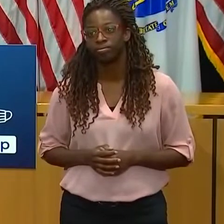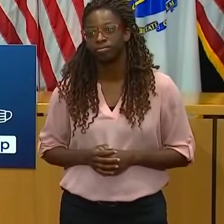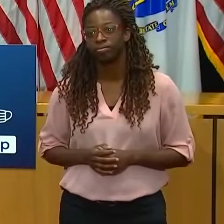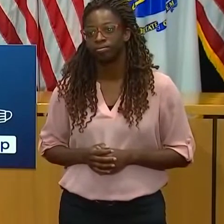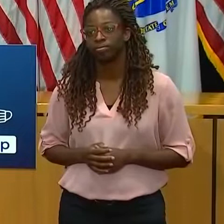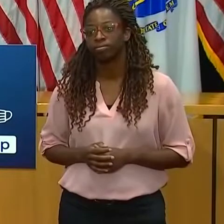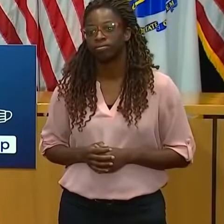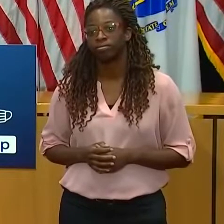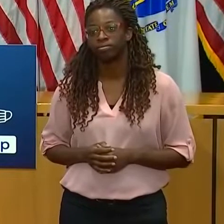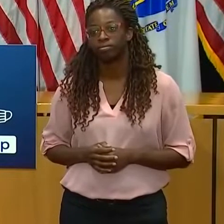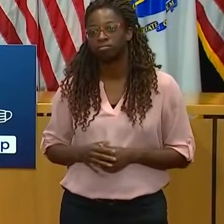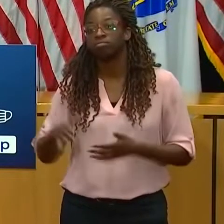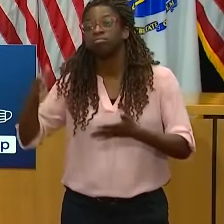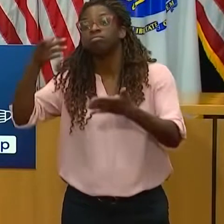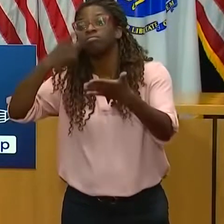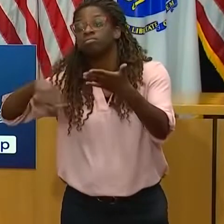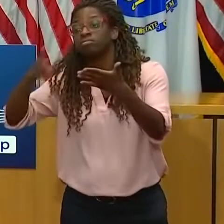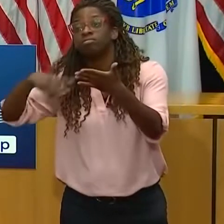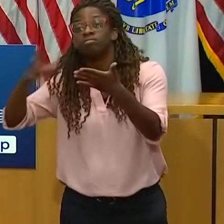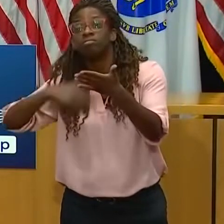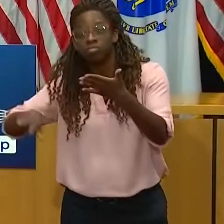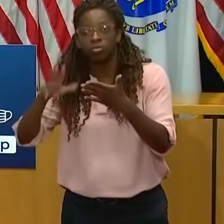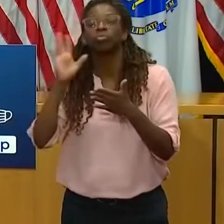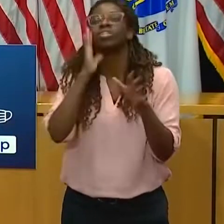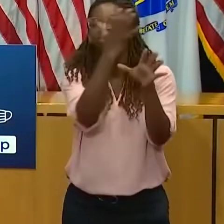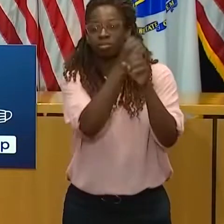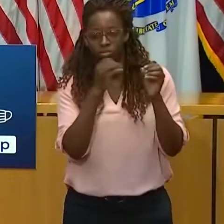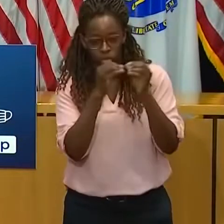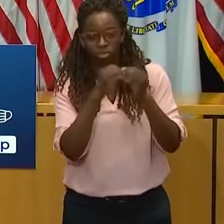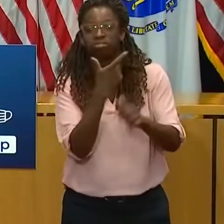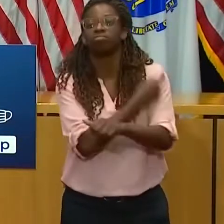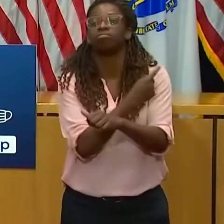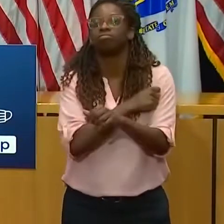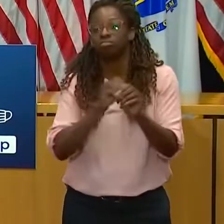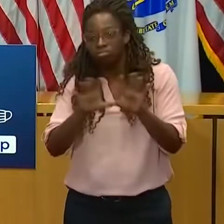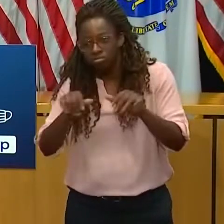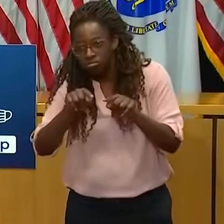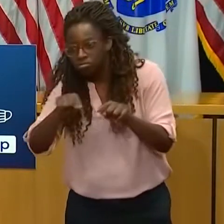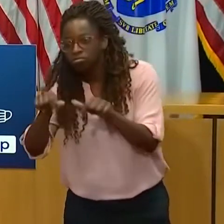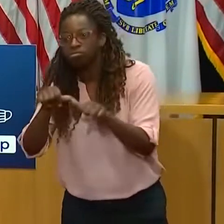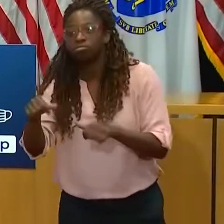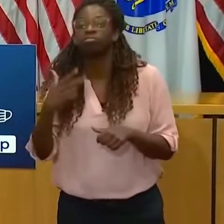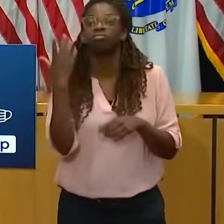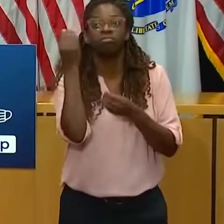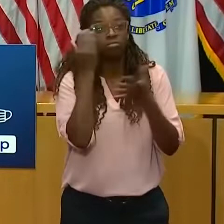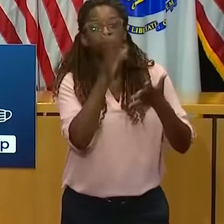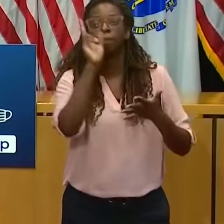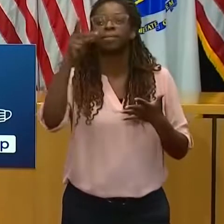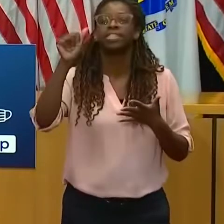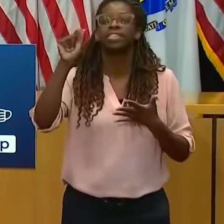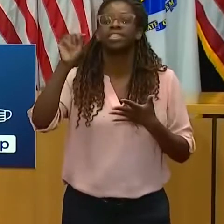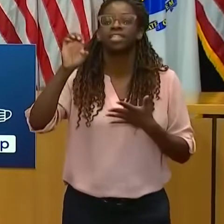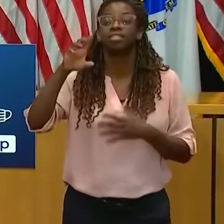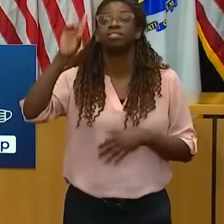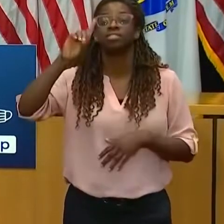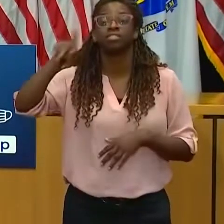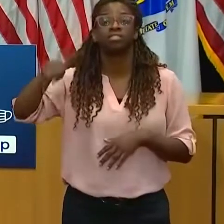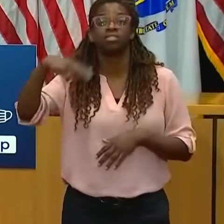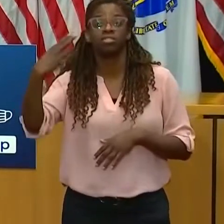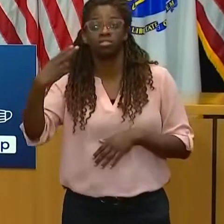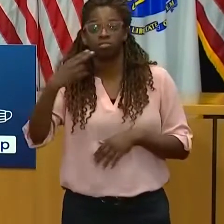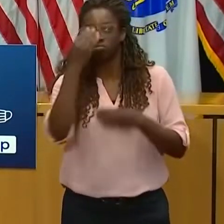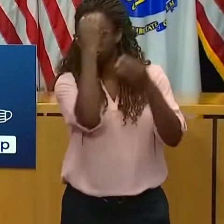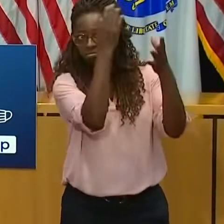few weeks. And they will continue to report their vaccination data to DPH. And so far, all the hospitals are